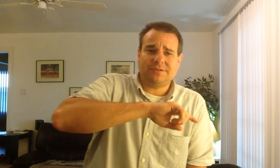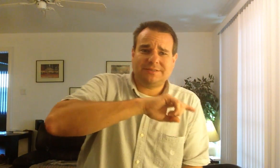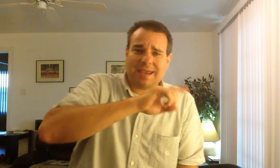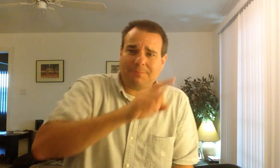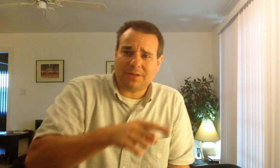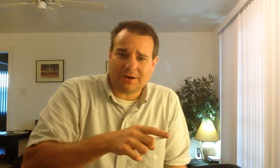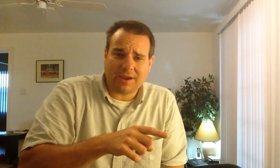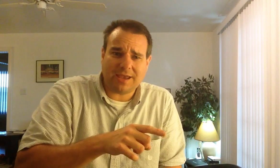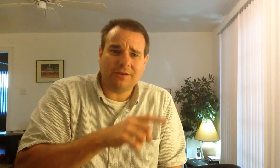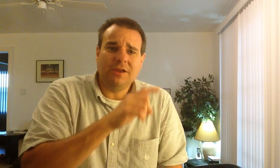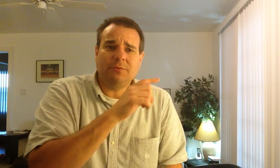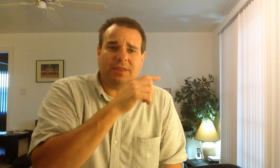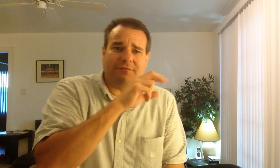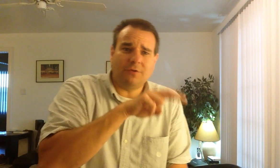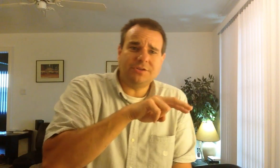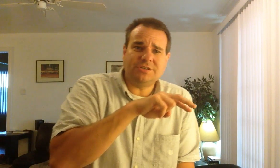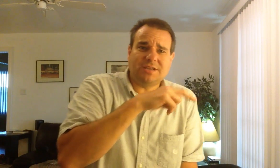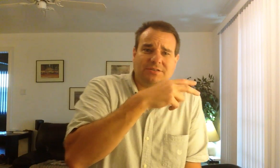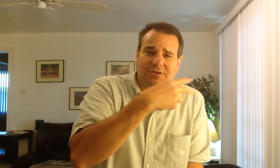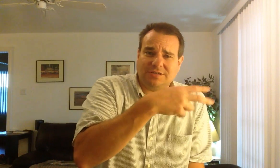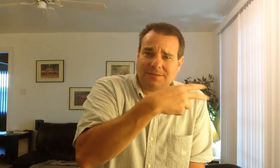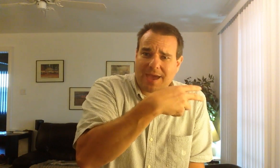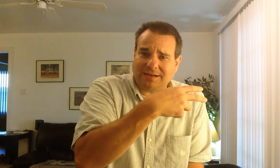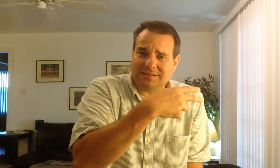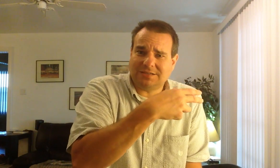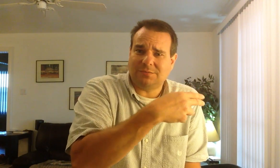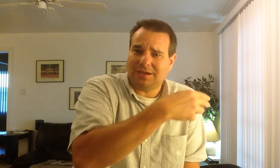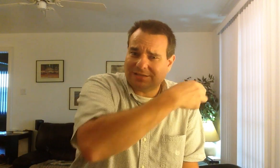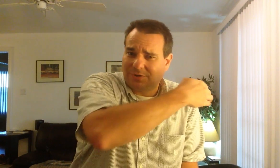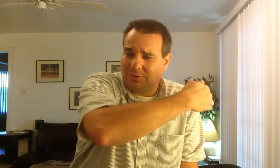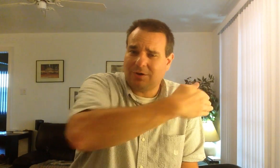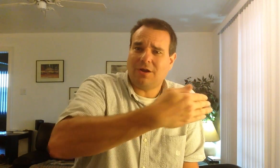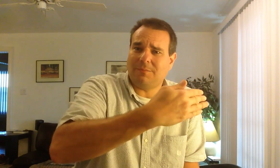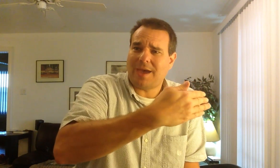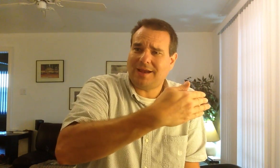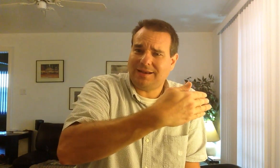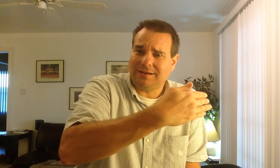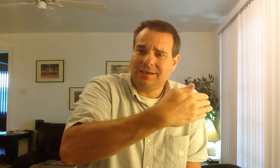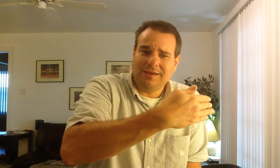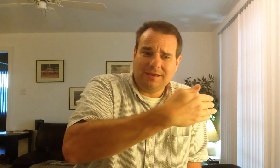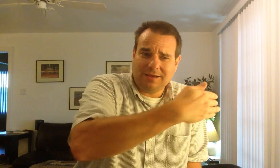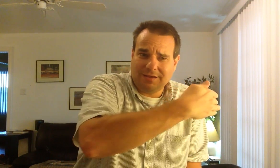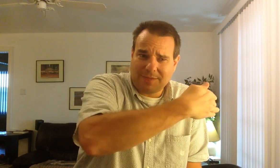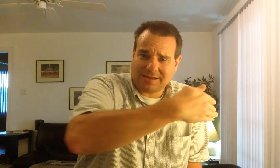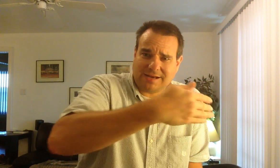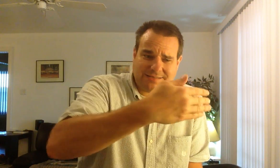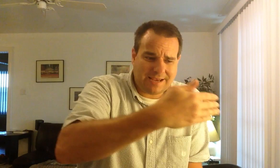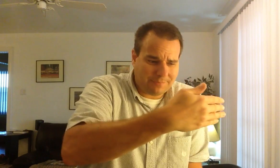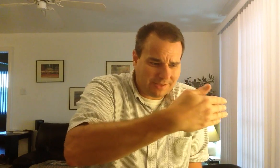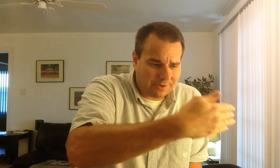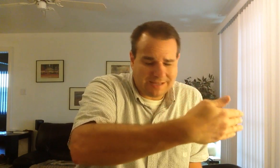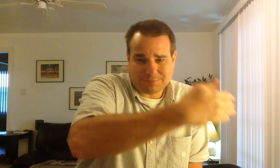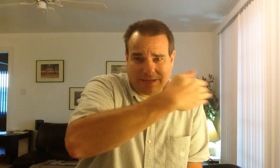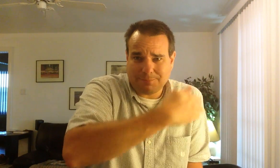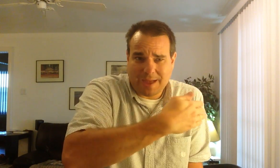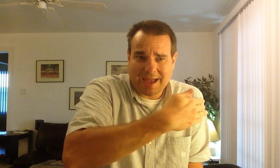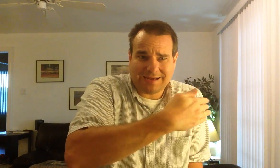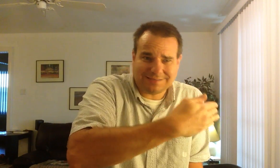a tape player head, where that voltage is then turned into magnetism that gets recorded on a magnetic tape, and then when it gets played back, it